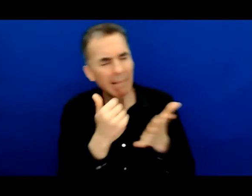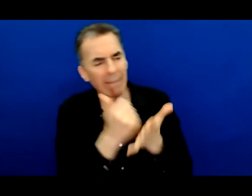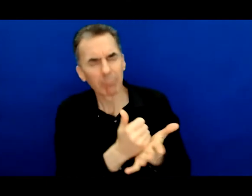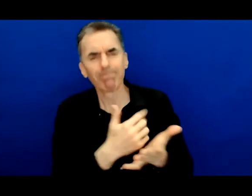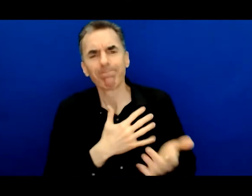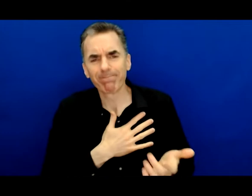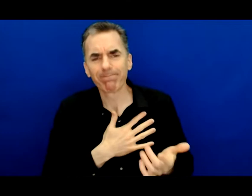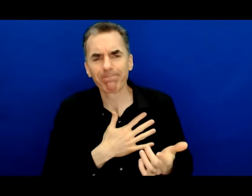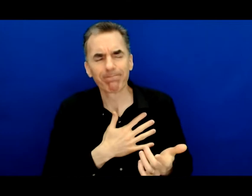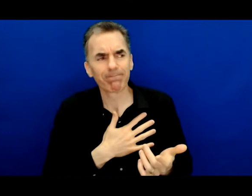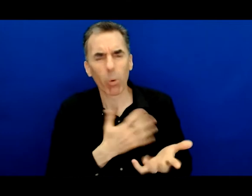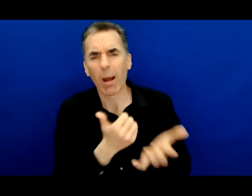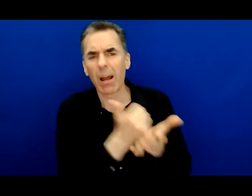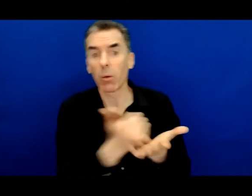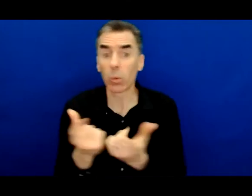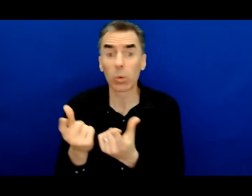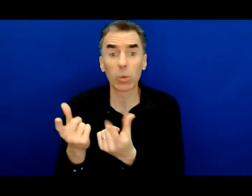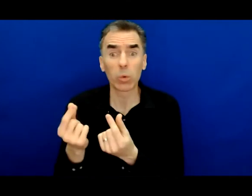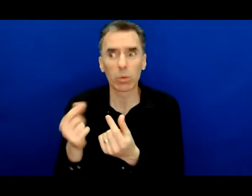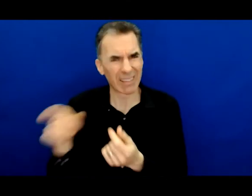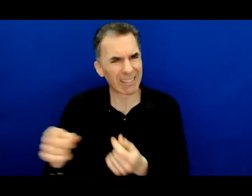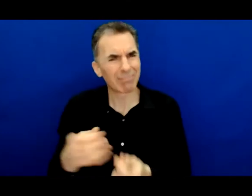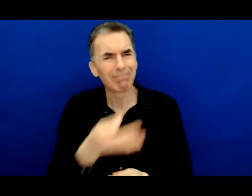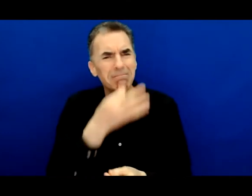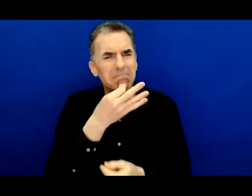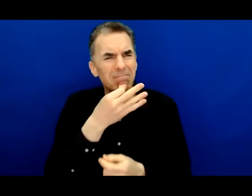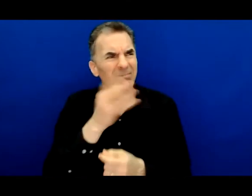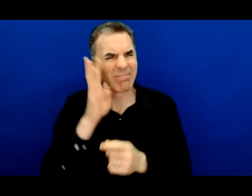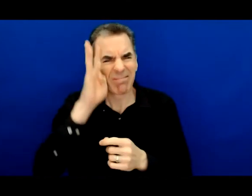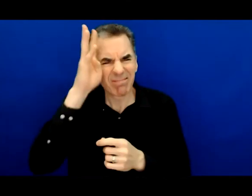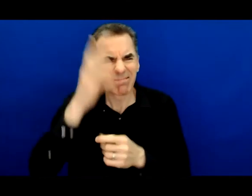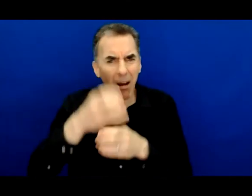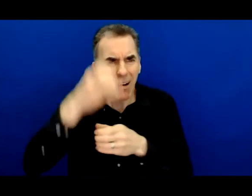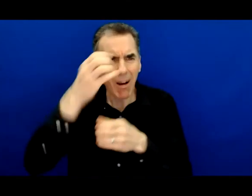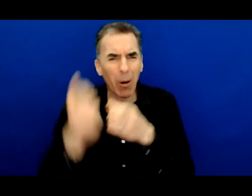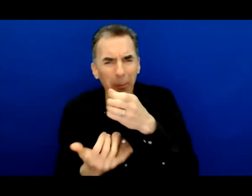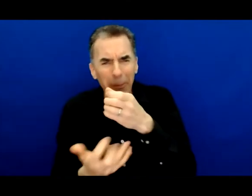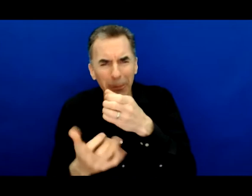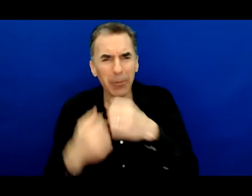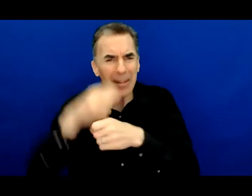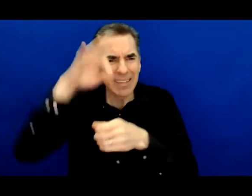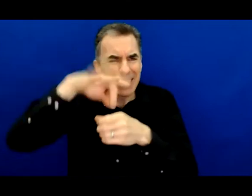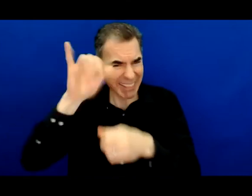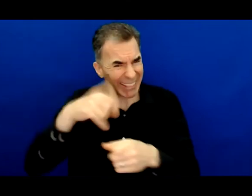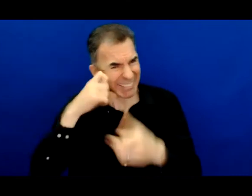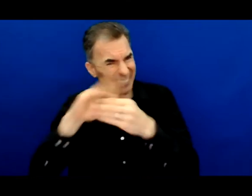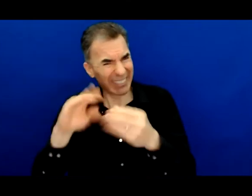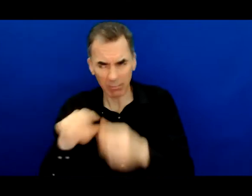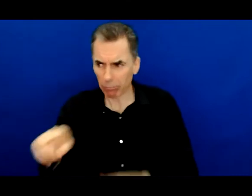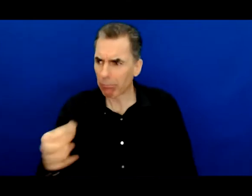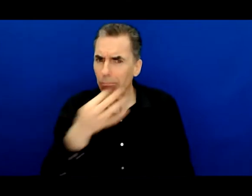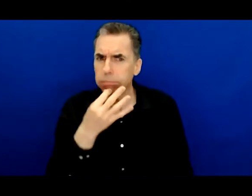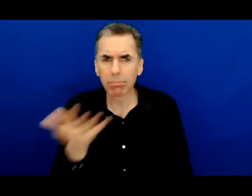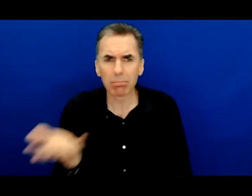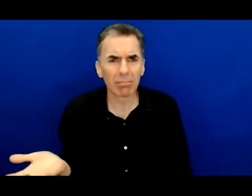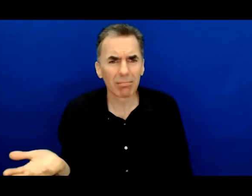force of will, whittles away at the wicked machinery of the system, which is meant to reduce people like him to human rubble, a system forged